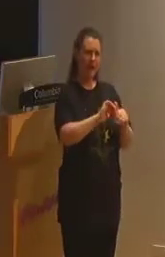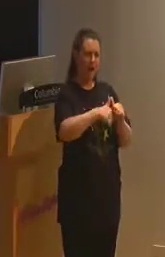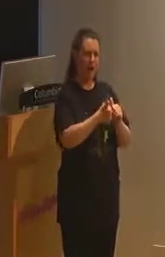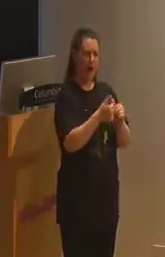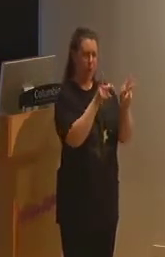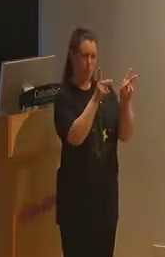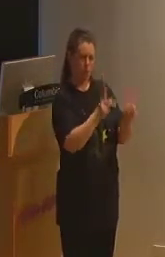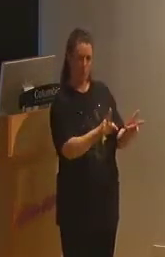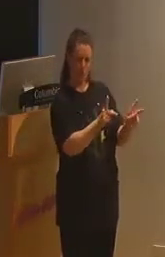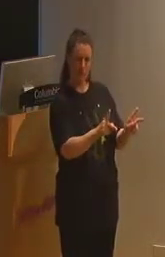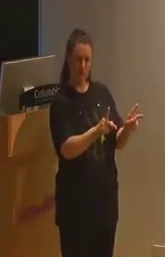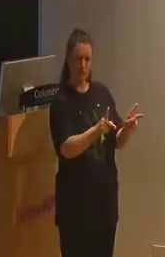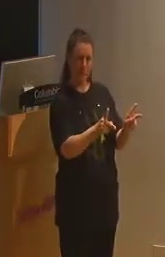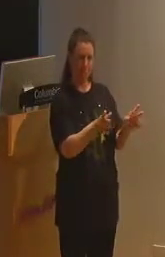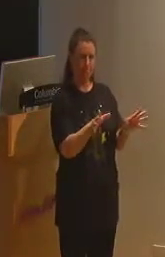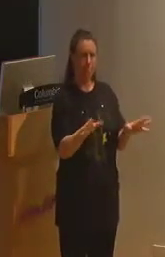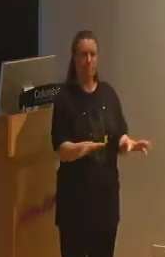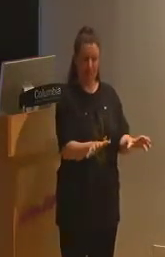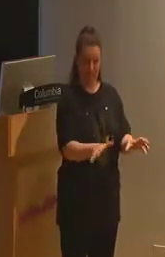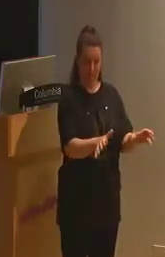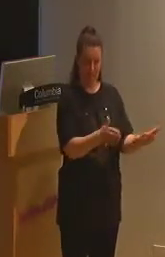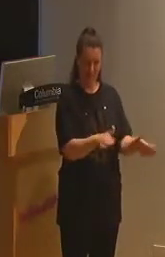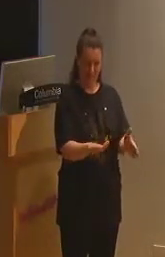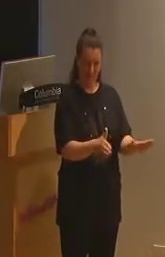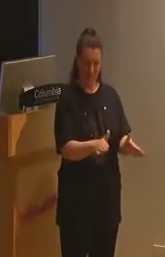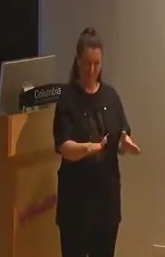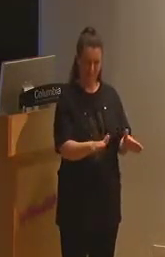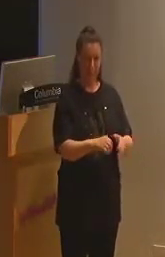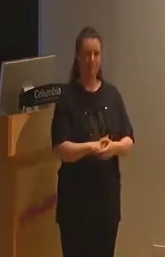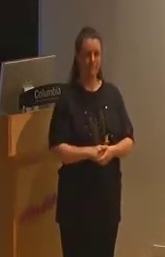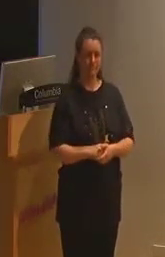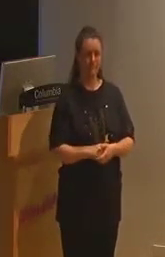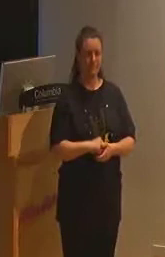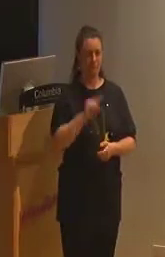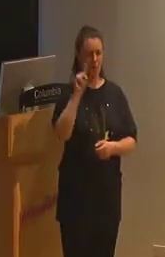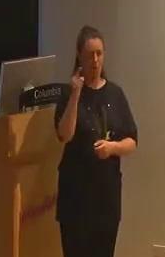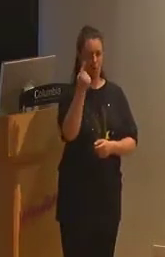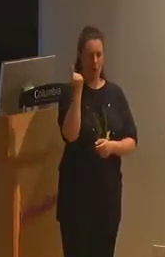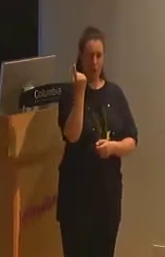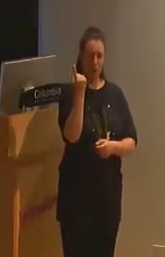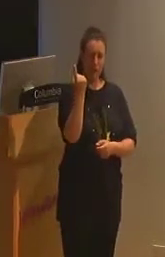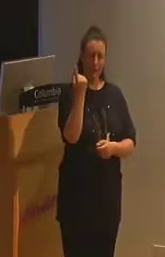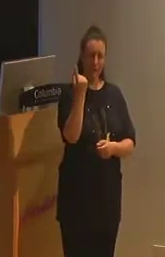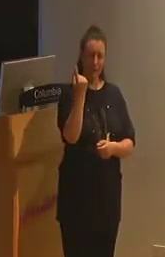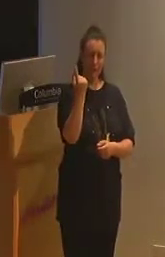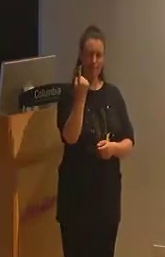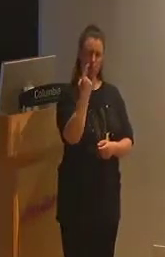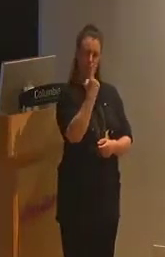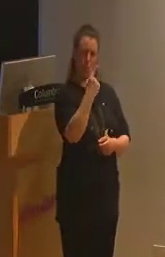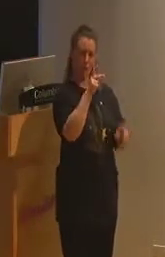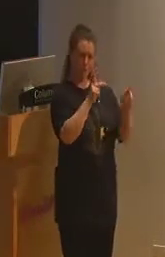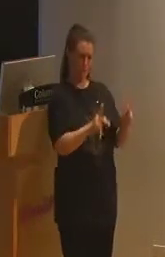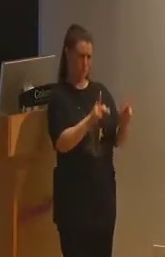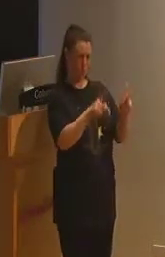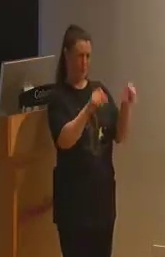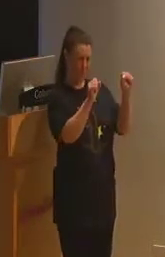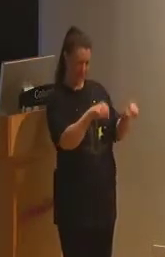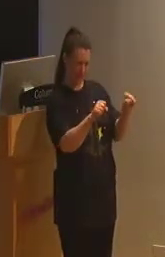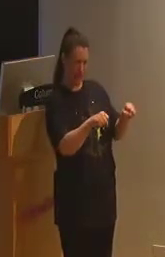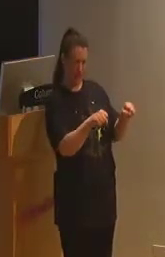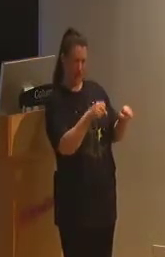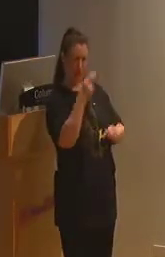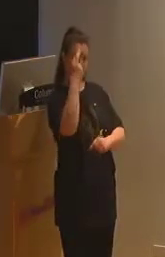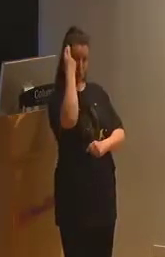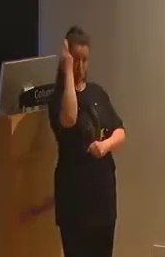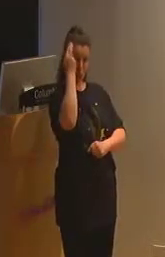as a moral agent. Only the autonomous, rational, self-aware subject is capable of making reasoned moral choices that are